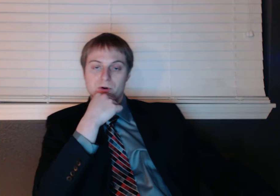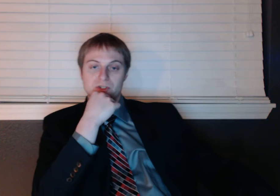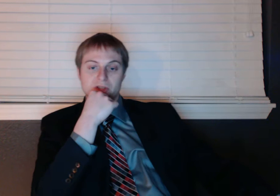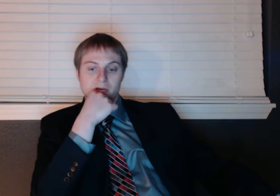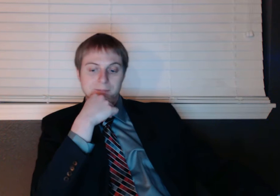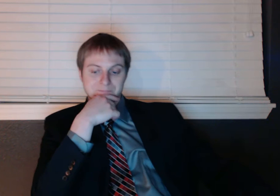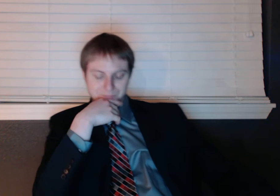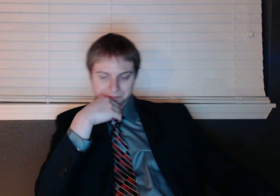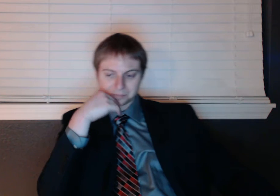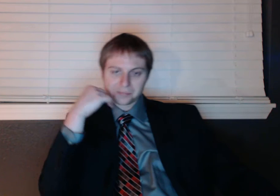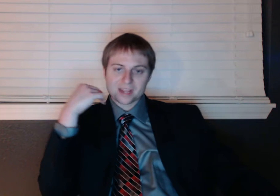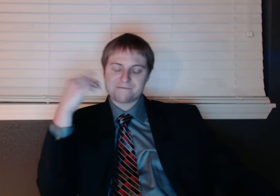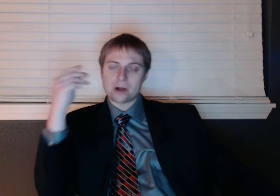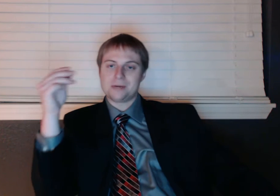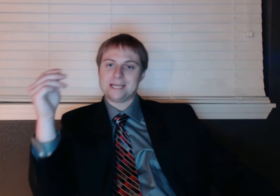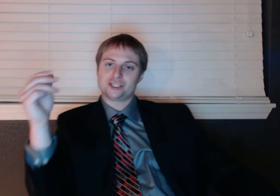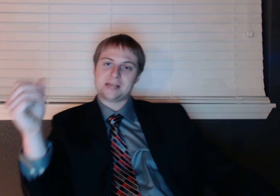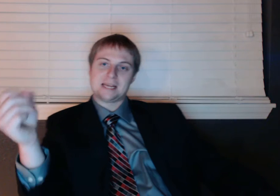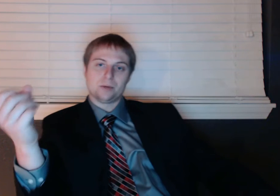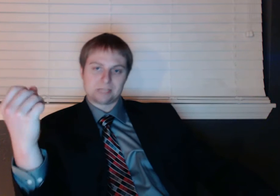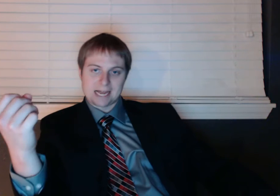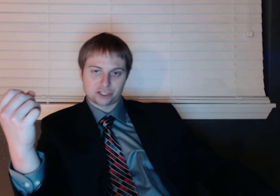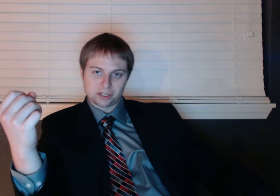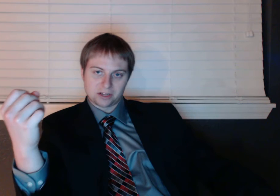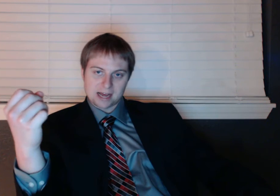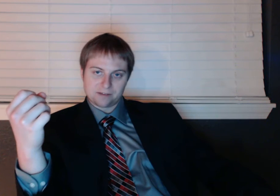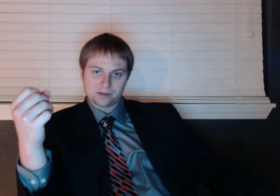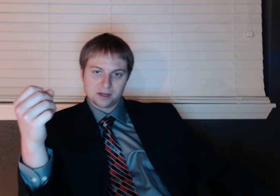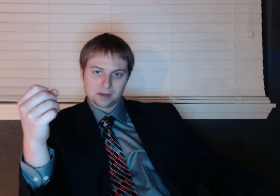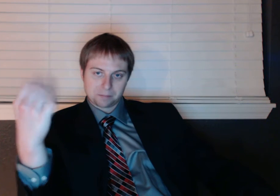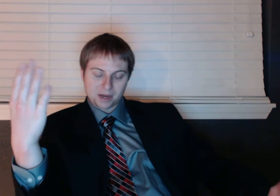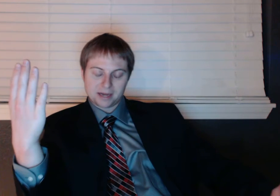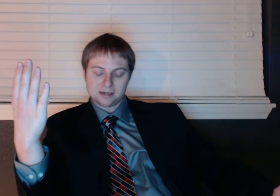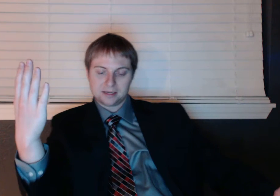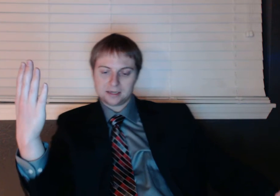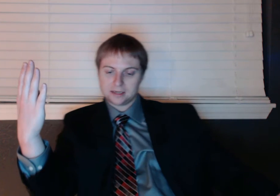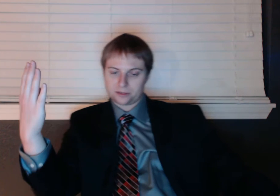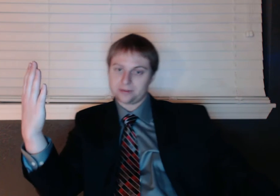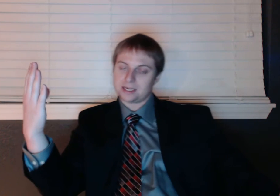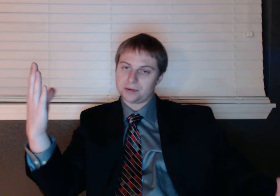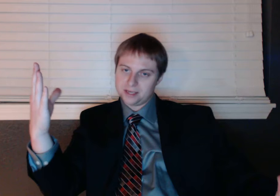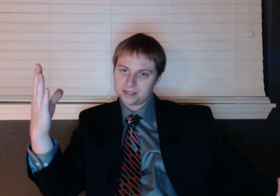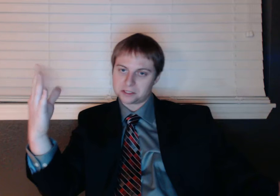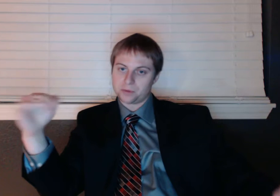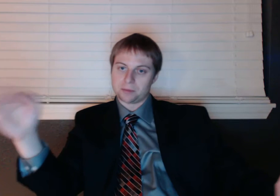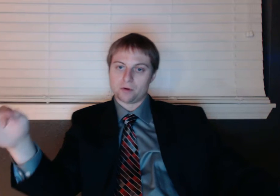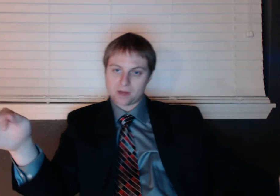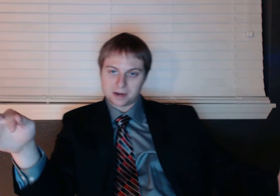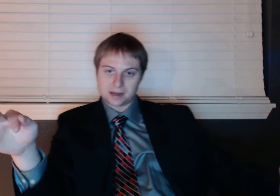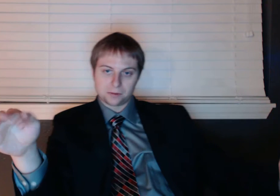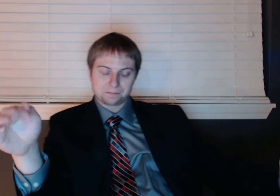rumors, the foundation that he was actually alive. But, it turns out he is. We can move on now.